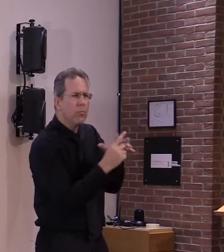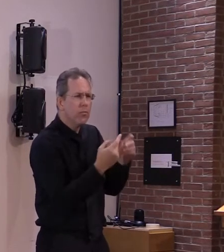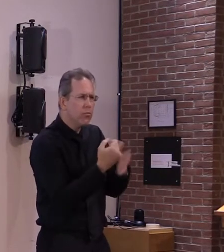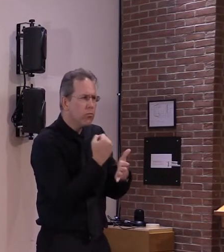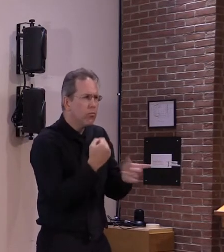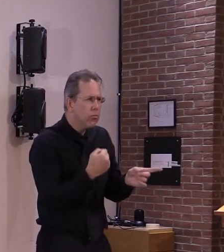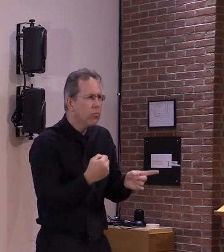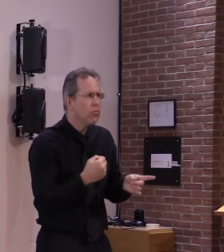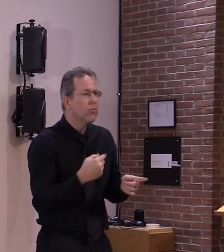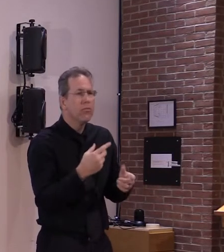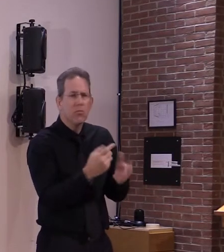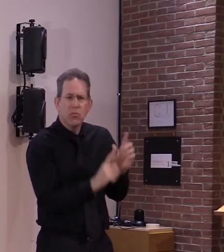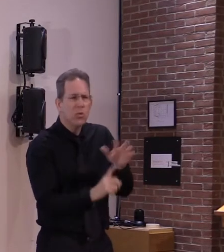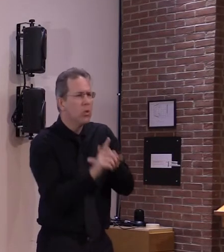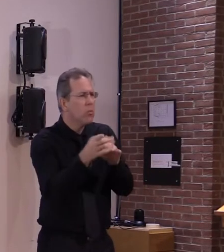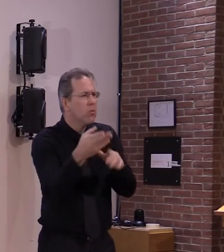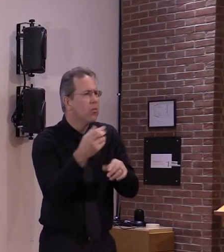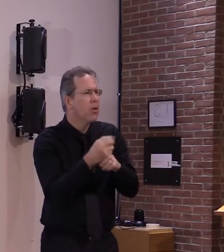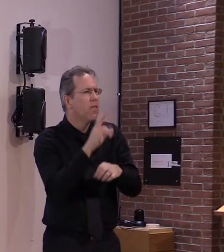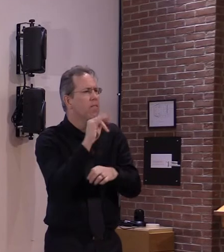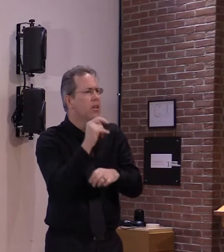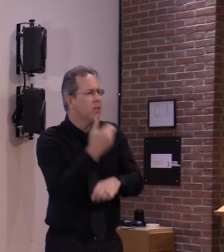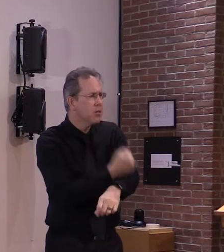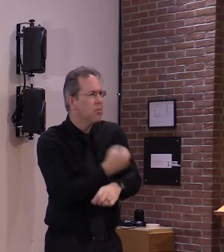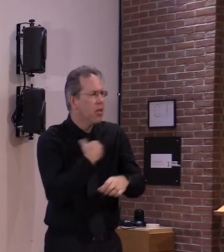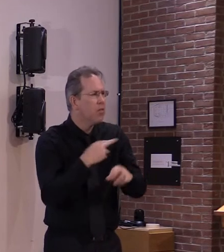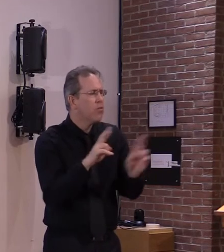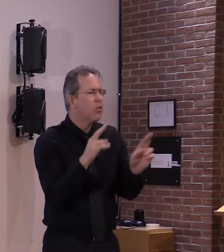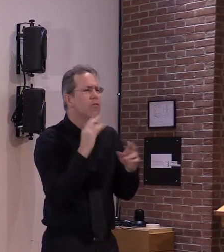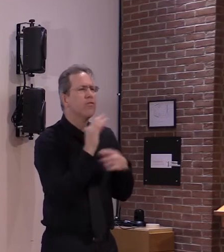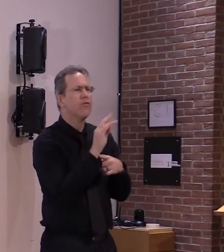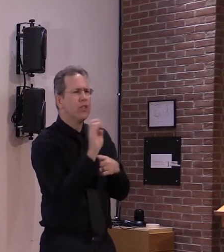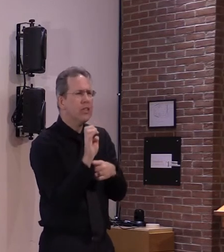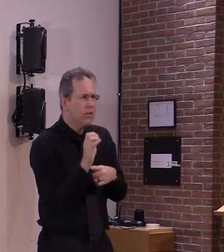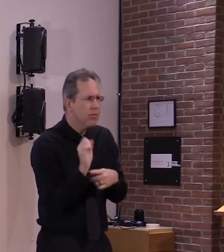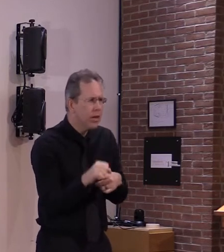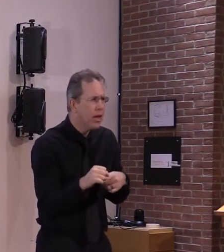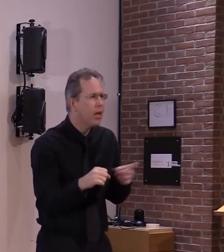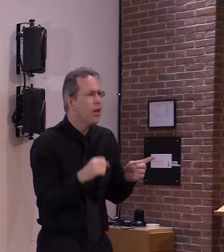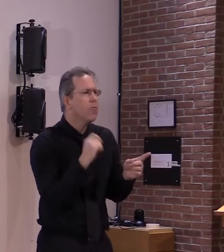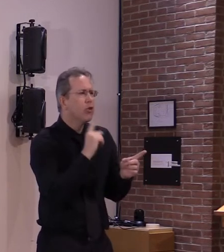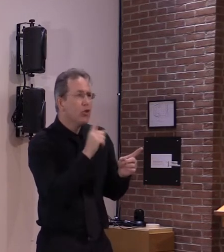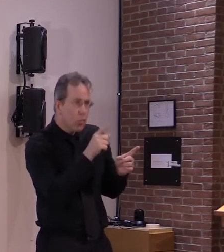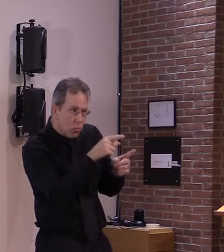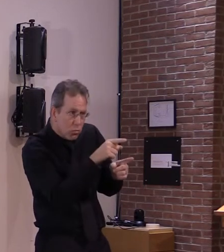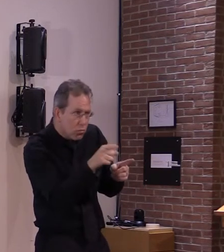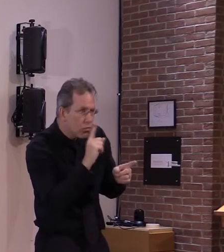and we'll make sure that they're part of the distribution network um